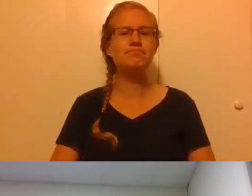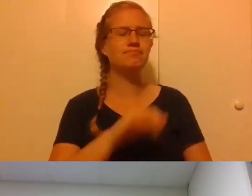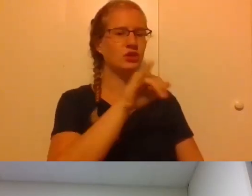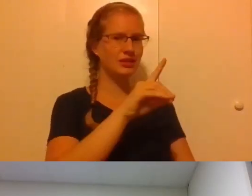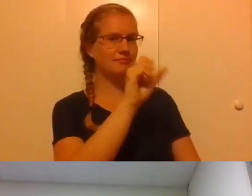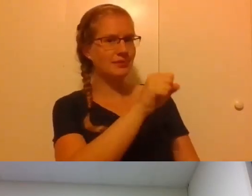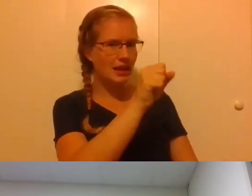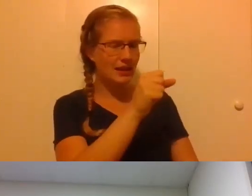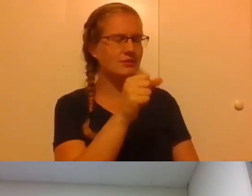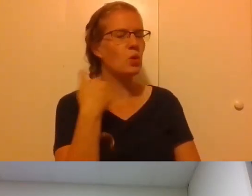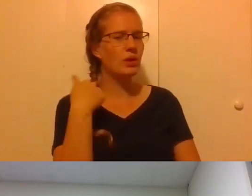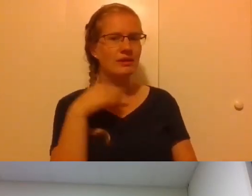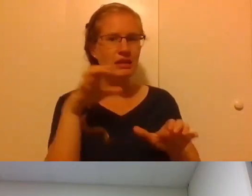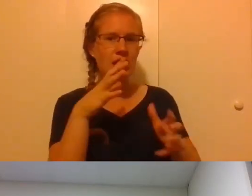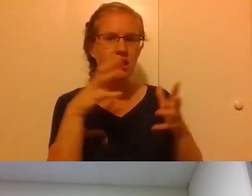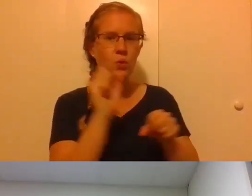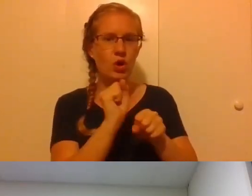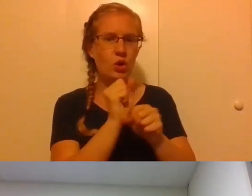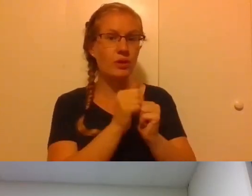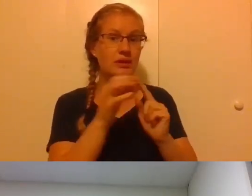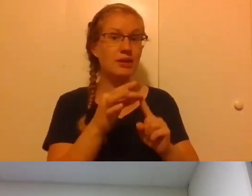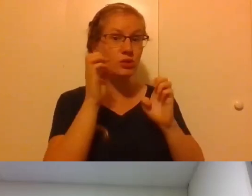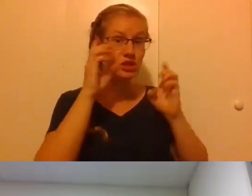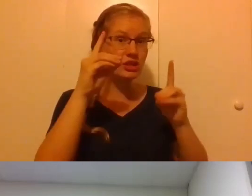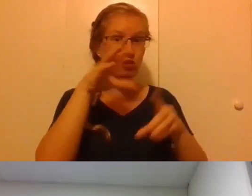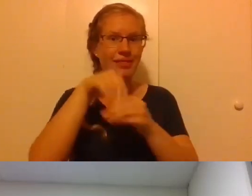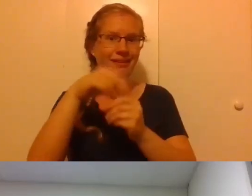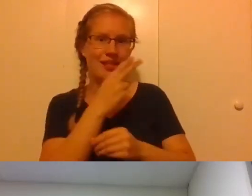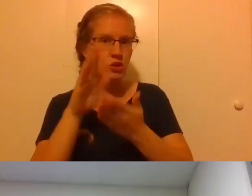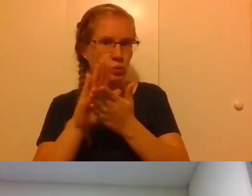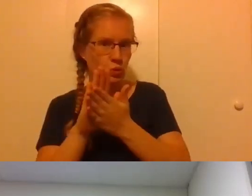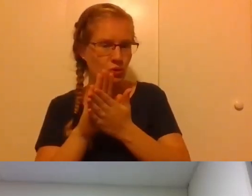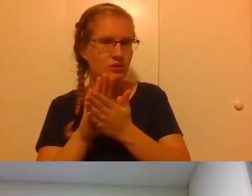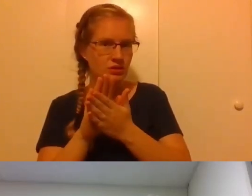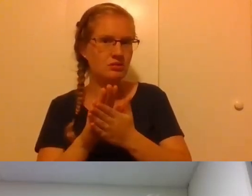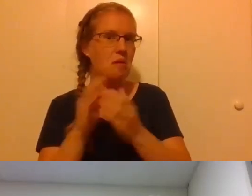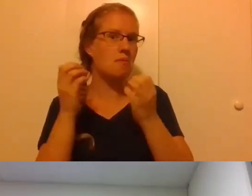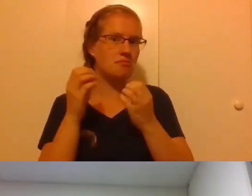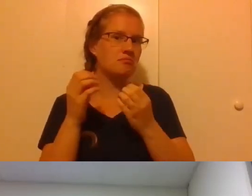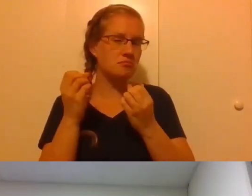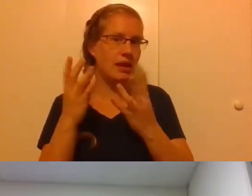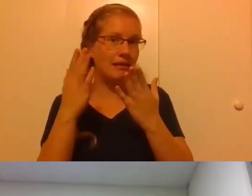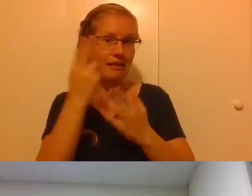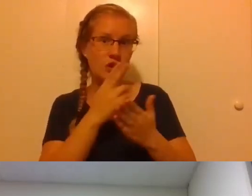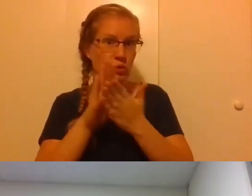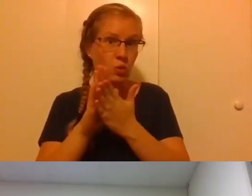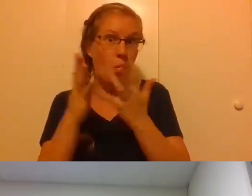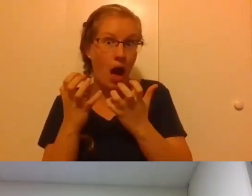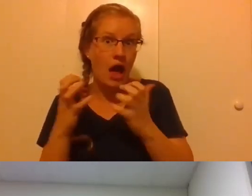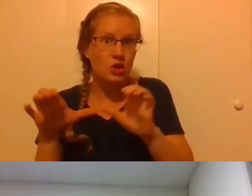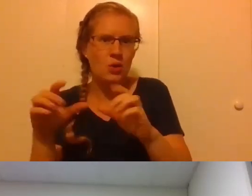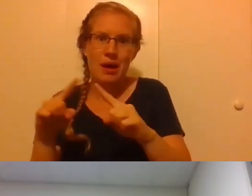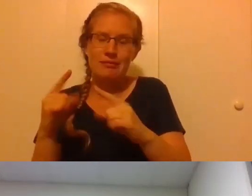fair amount of work in special ed in Catholic schools, which, as you know, is a place where many Catholic schools would like to be for much further along than they are.